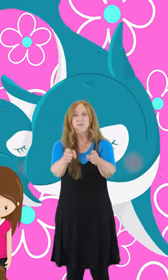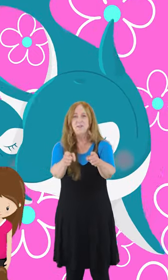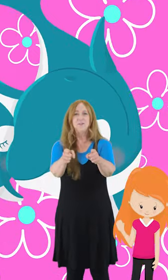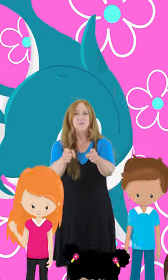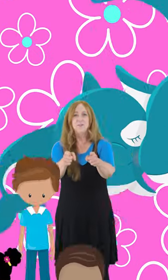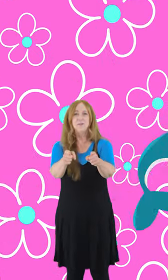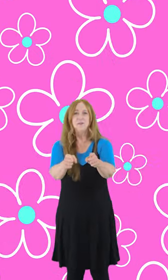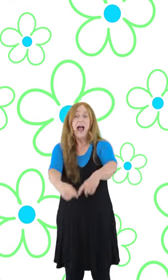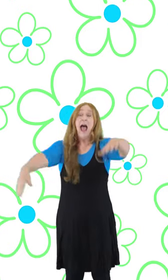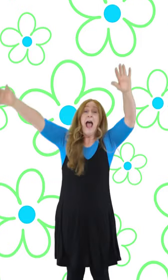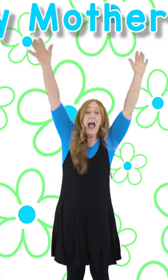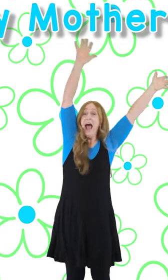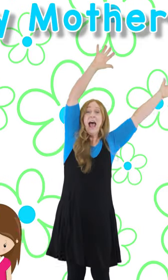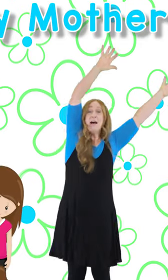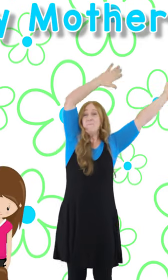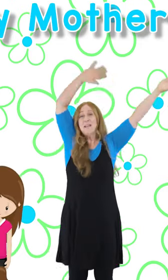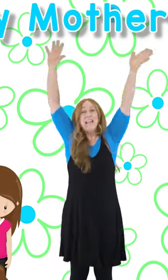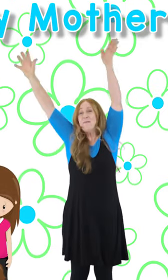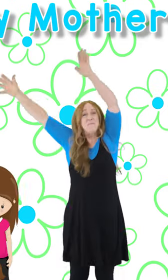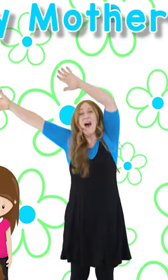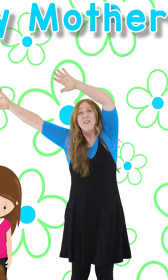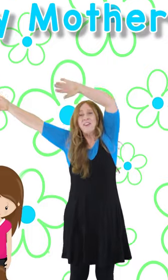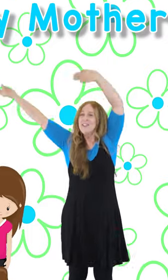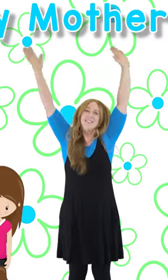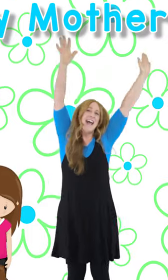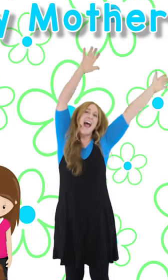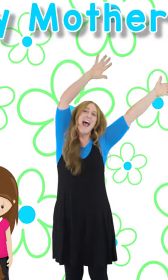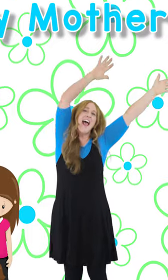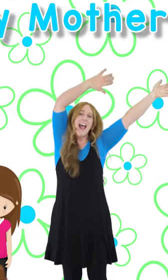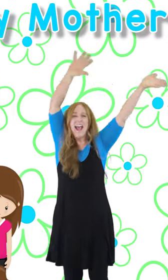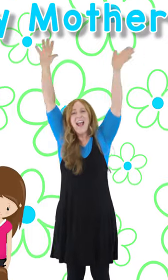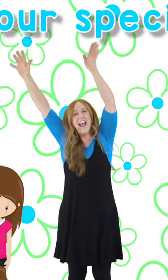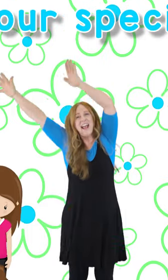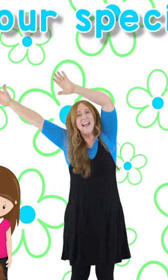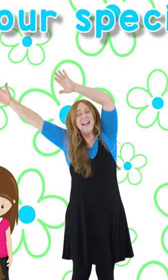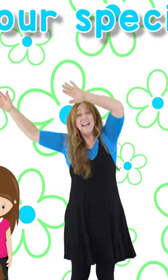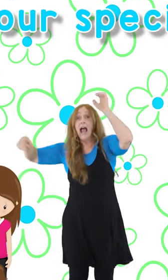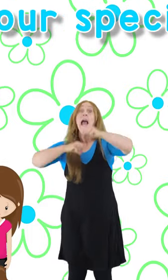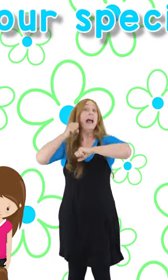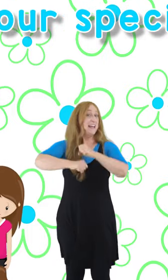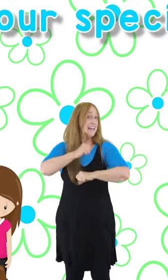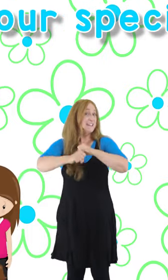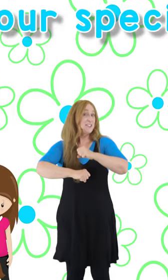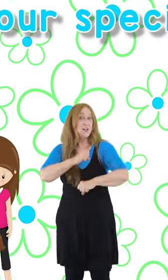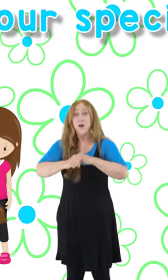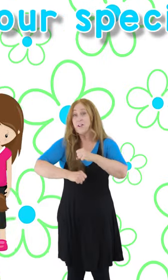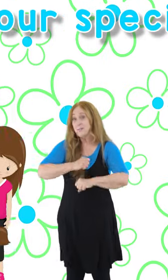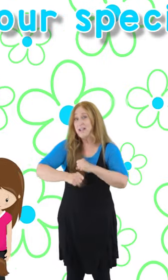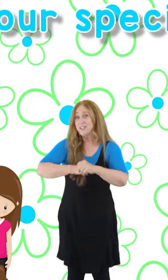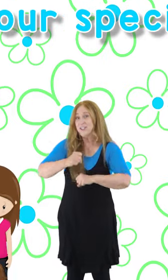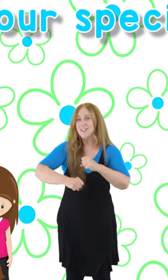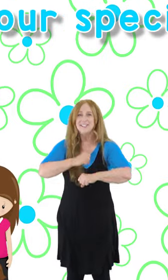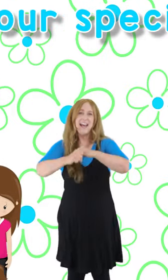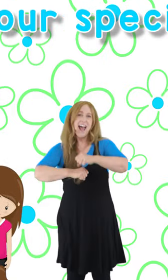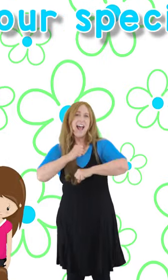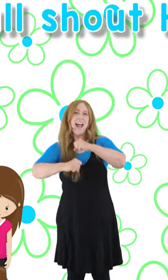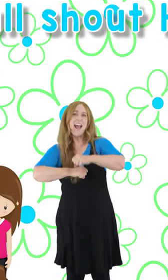Happy Mother's Day, it's your special day.